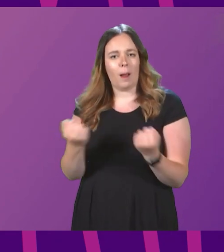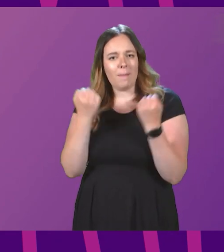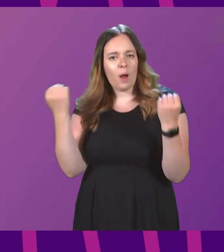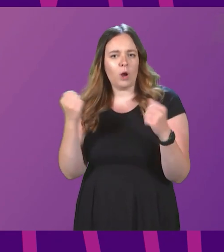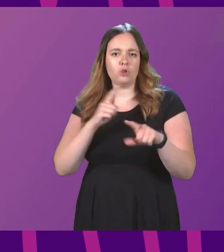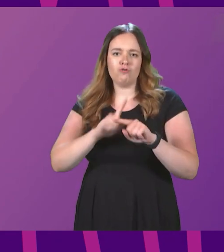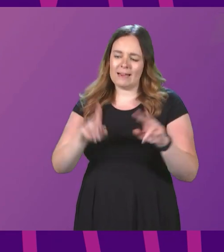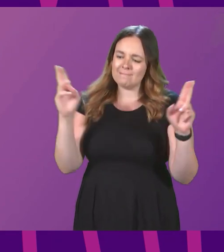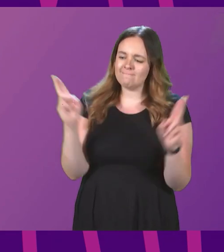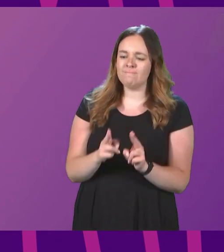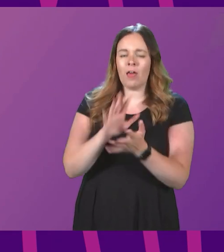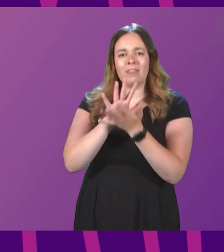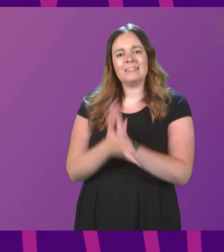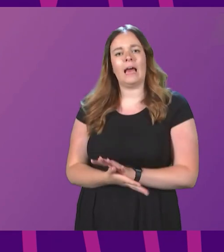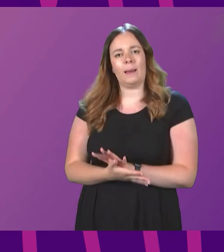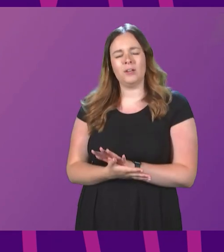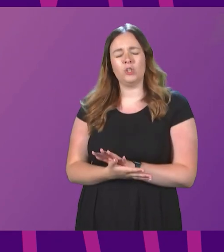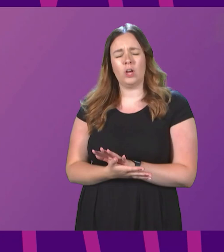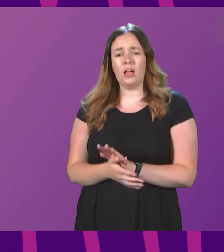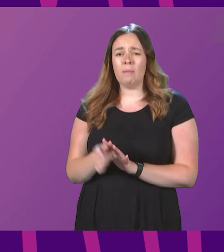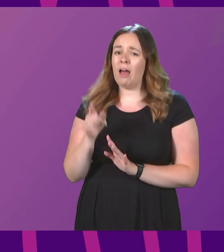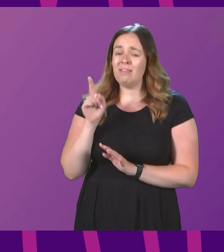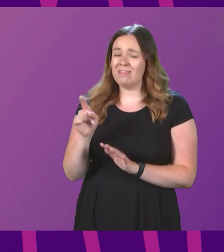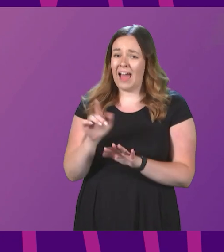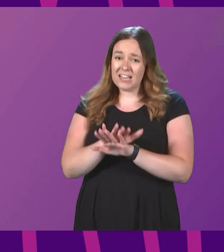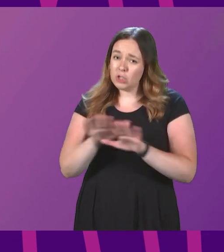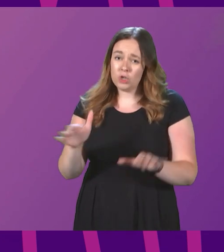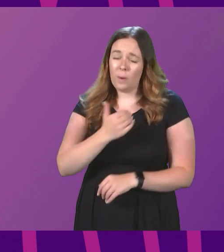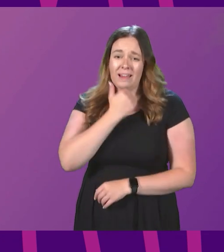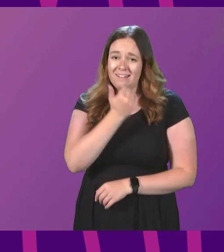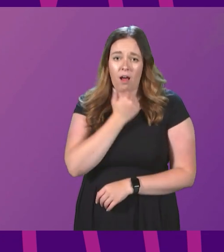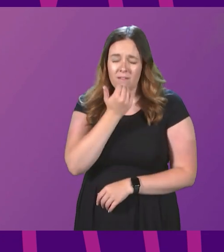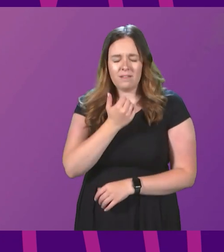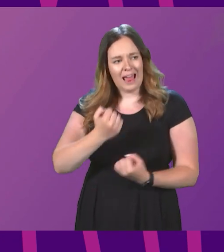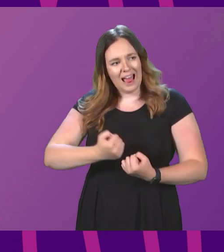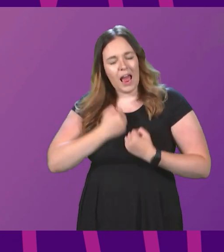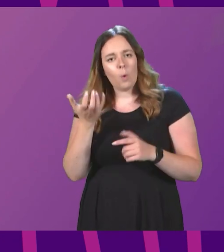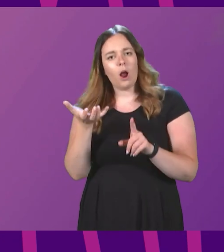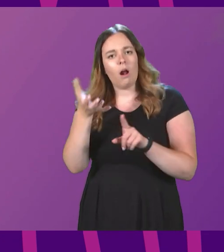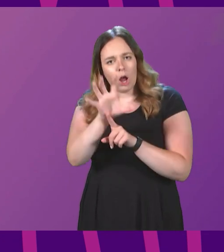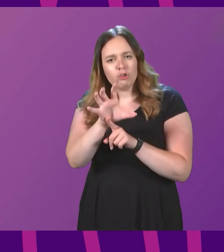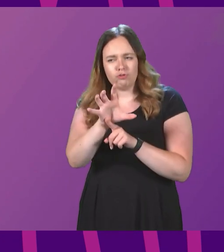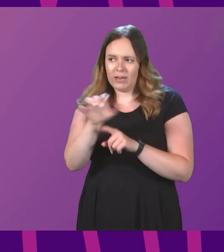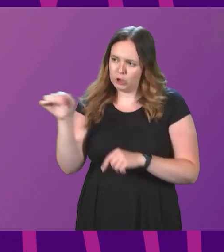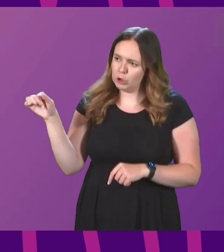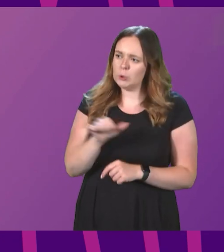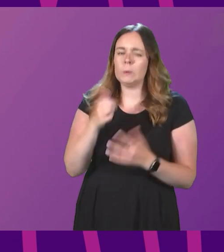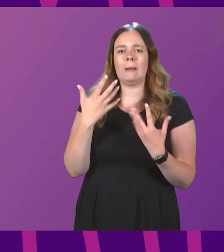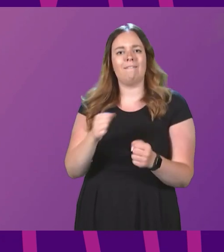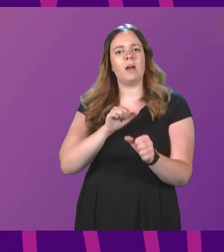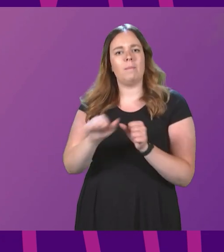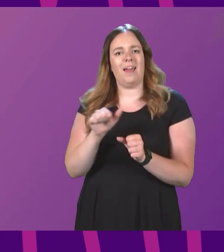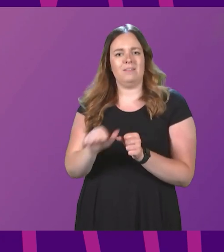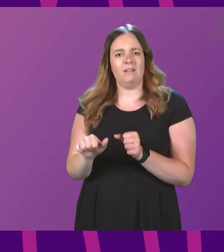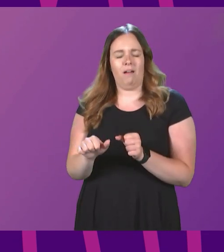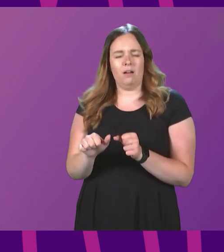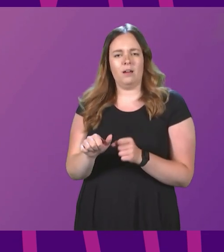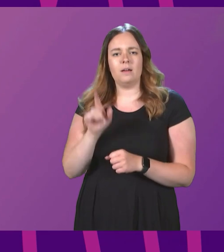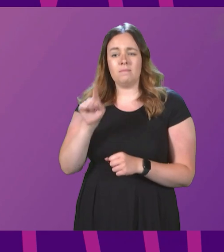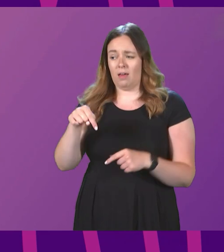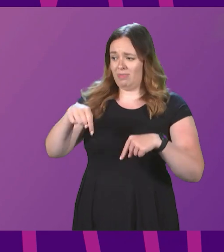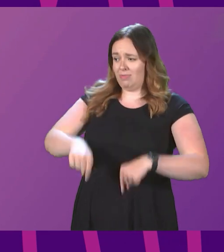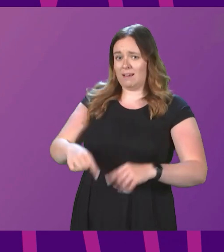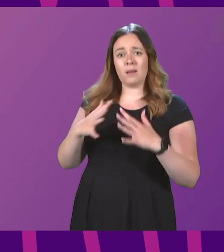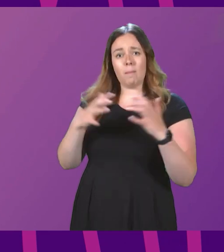mitigate the damage. But that is not enough. Our country deserves better. And yet this